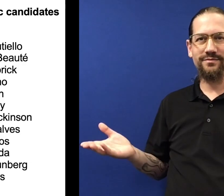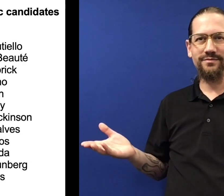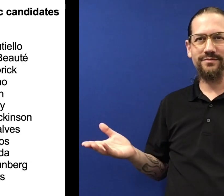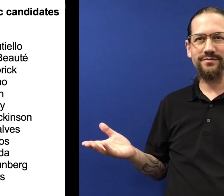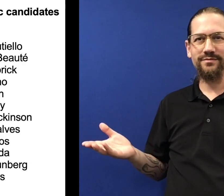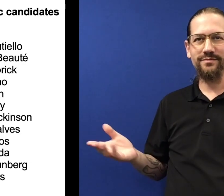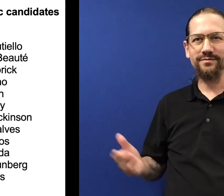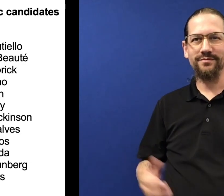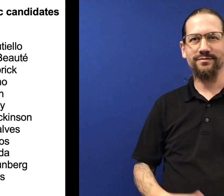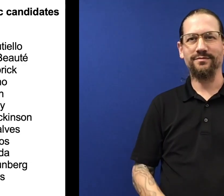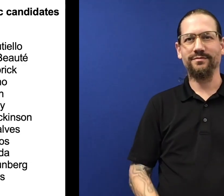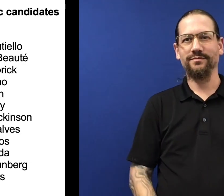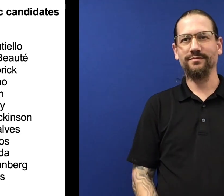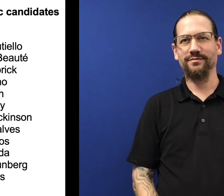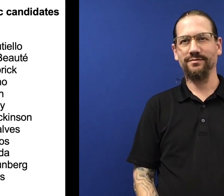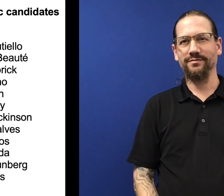those people on my right-hand side.